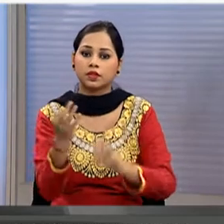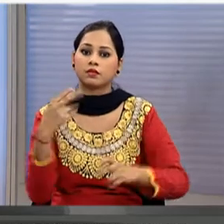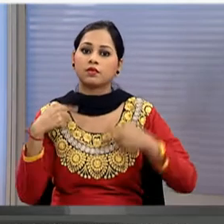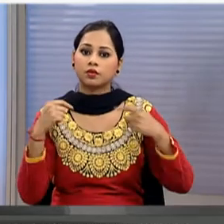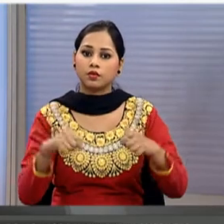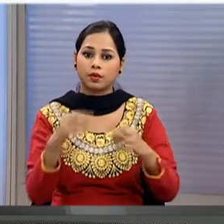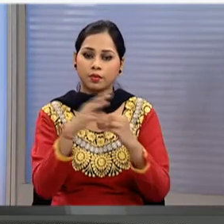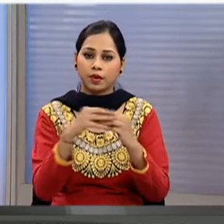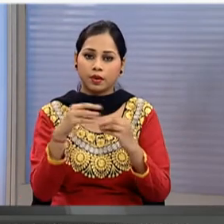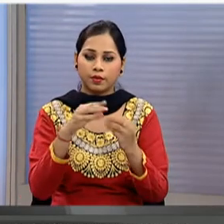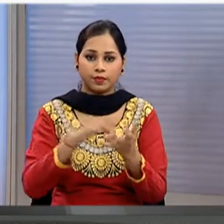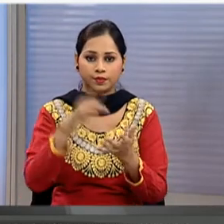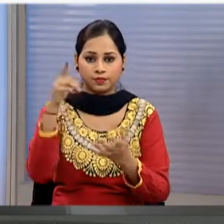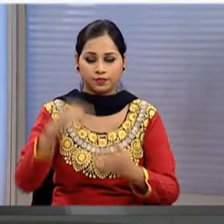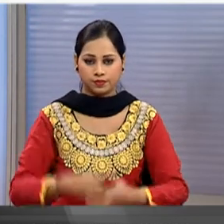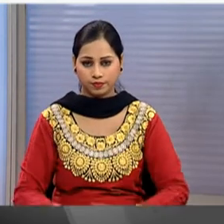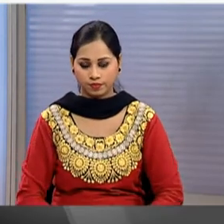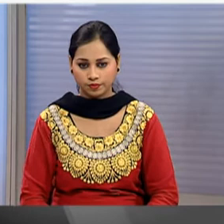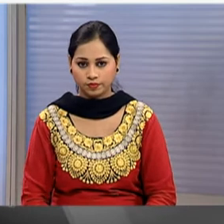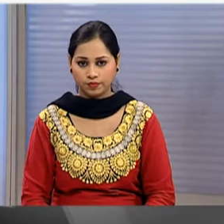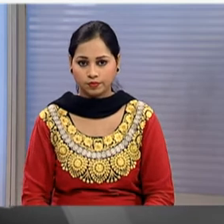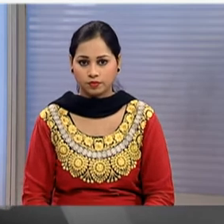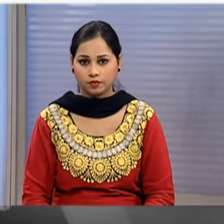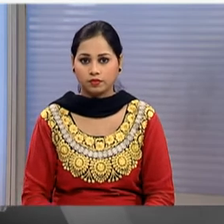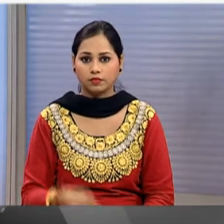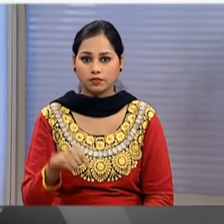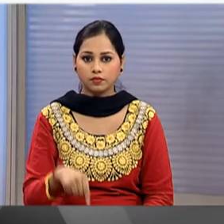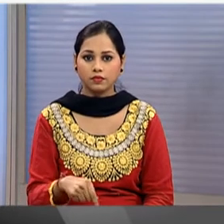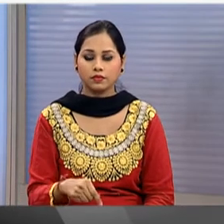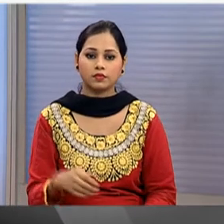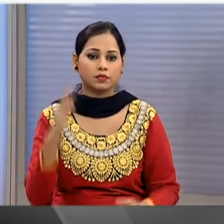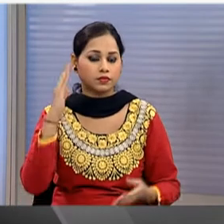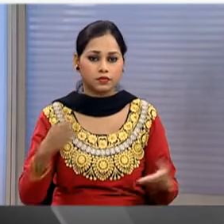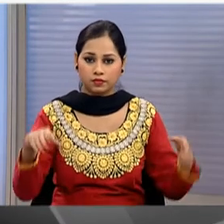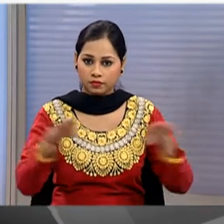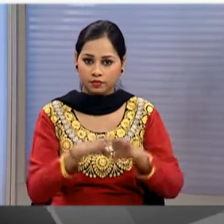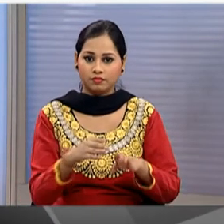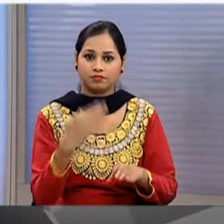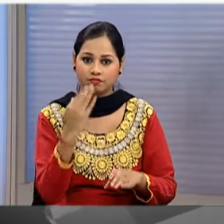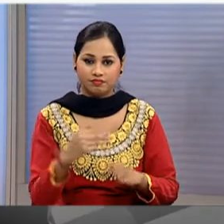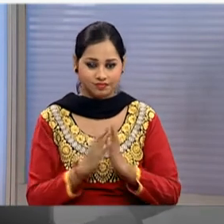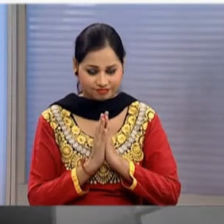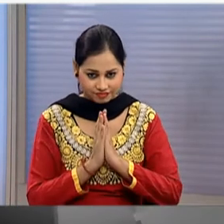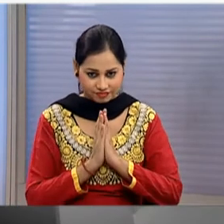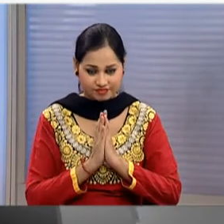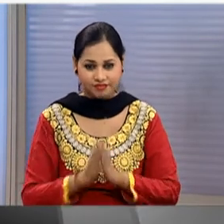court at Bengaluru and with that we've come to the close of this bulletin namaskar